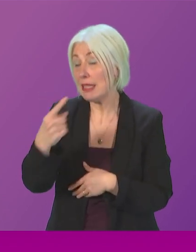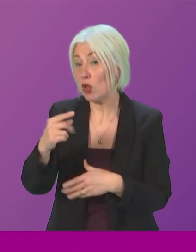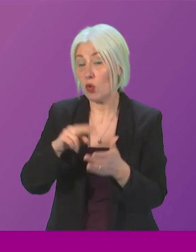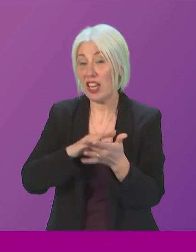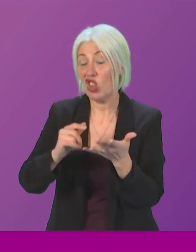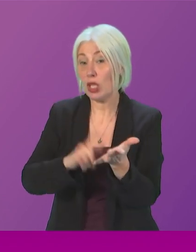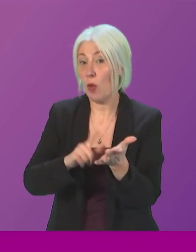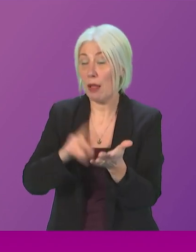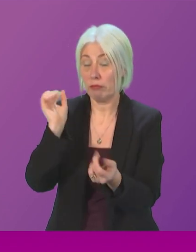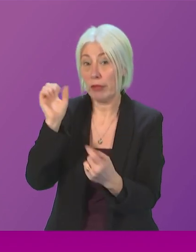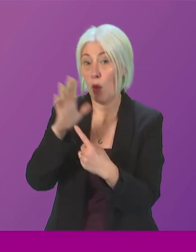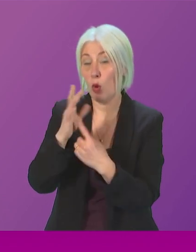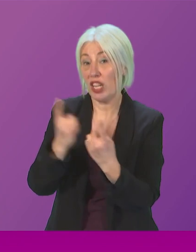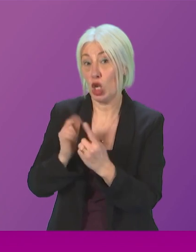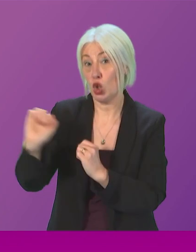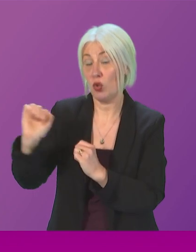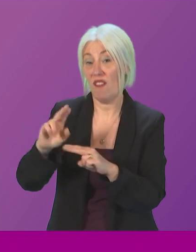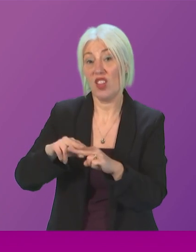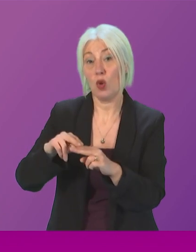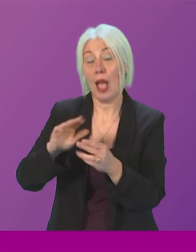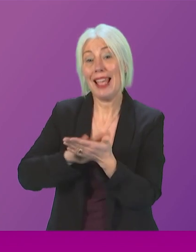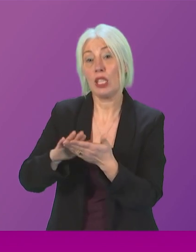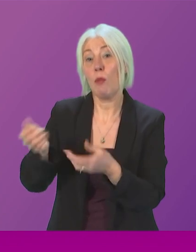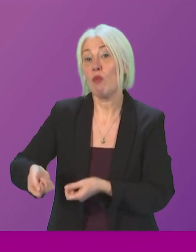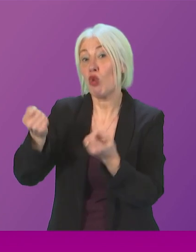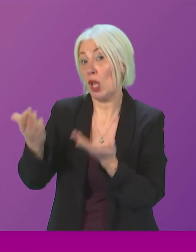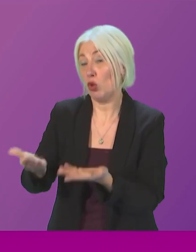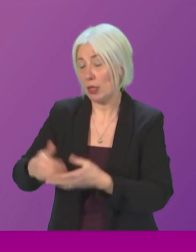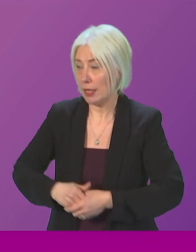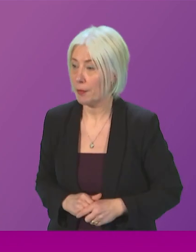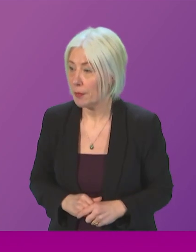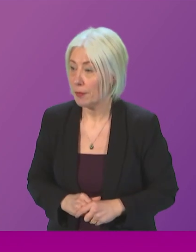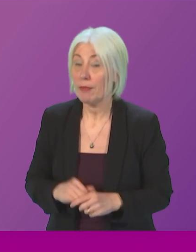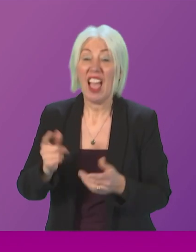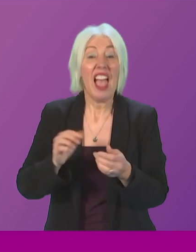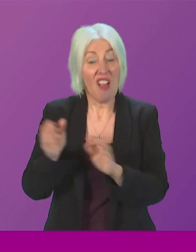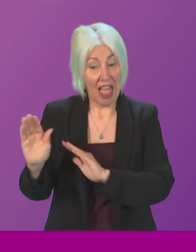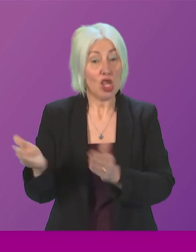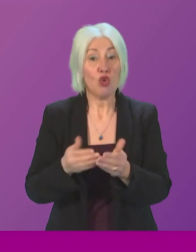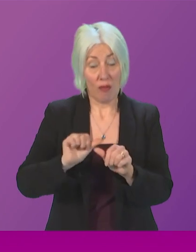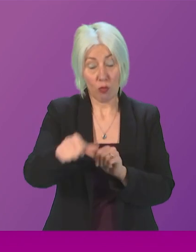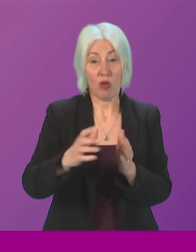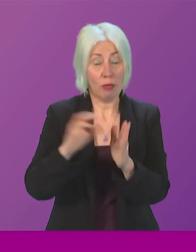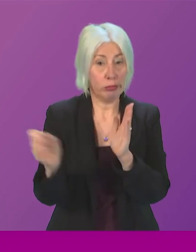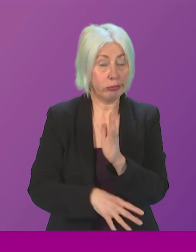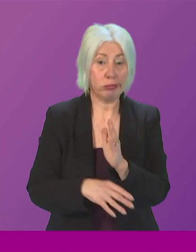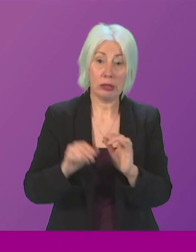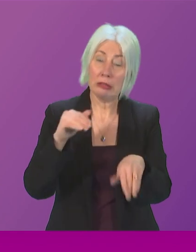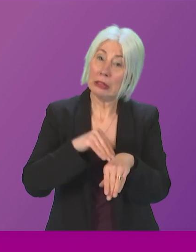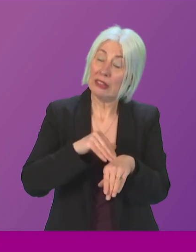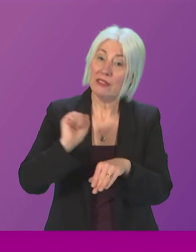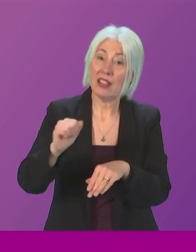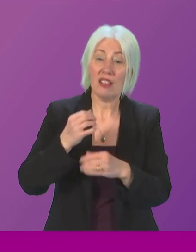important issues that Fiona Hislop has raised Sue Webber First Minister scrapping the service will have a devastating effect on vulnerable children